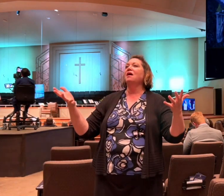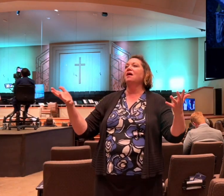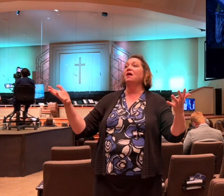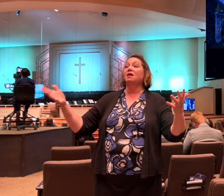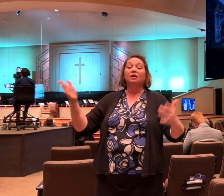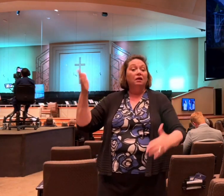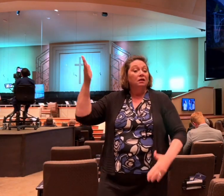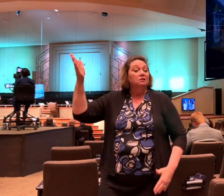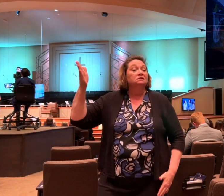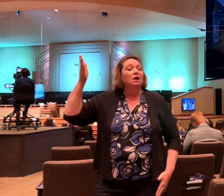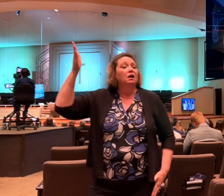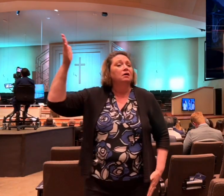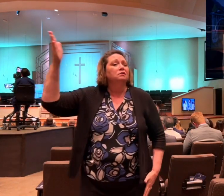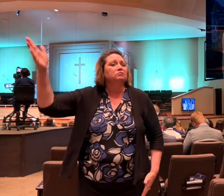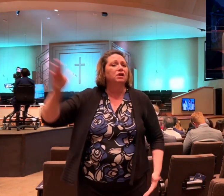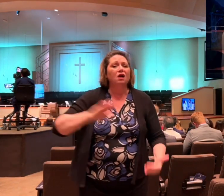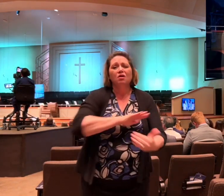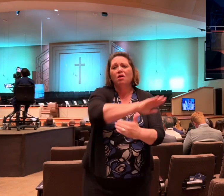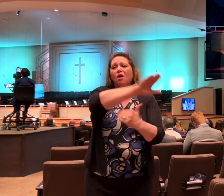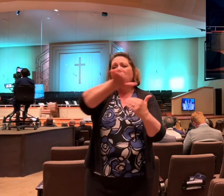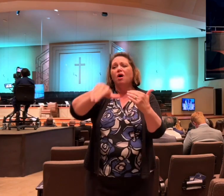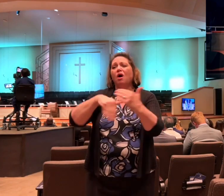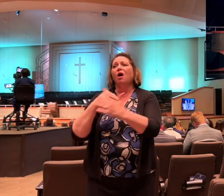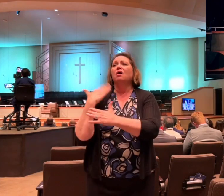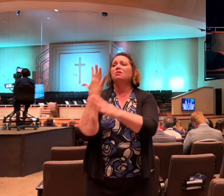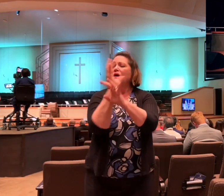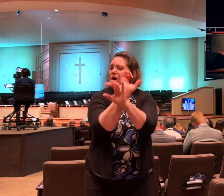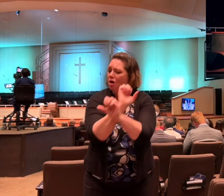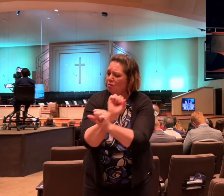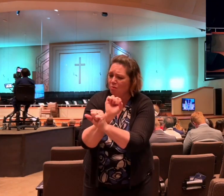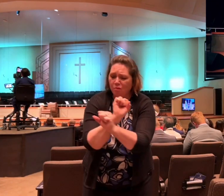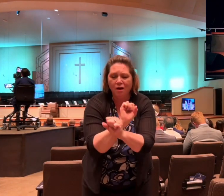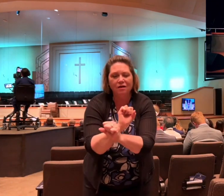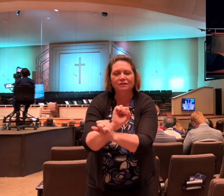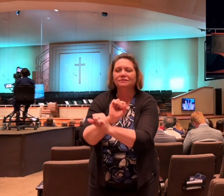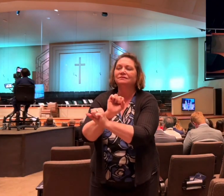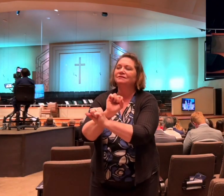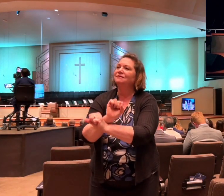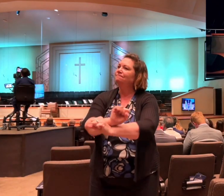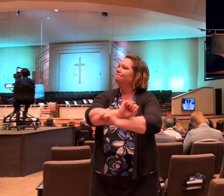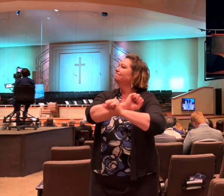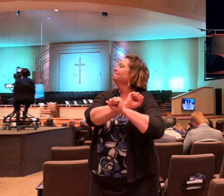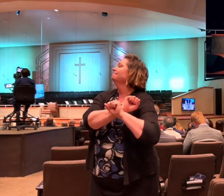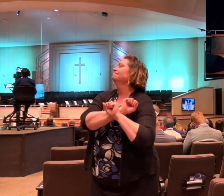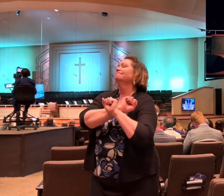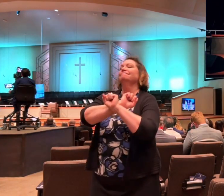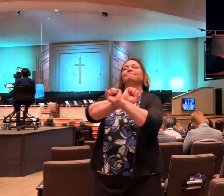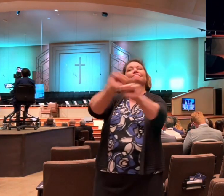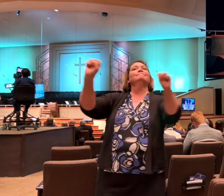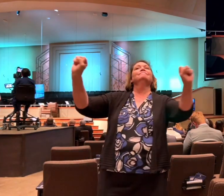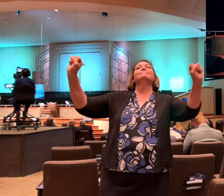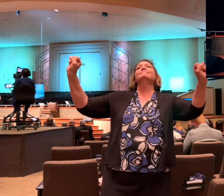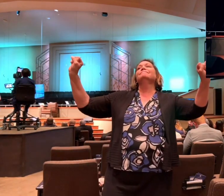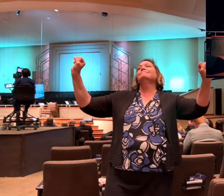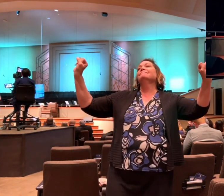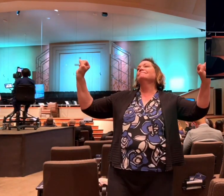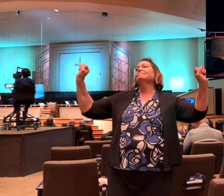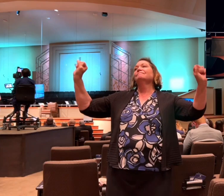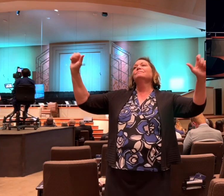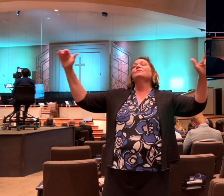chains, once unbroken, will fall down at